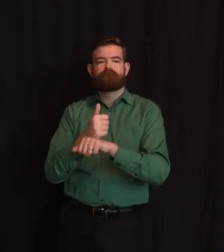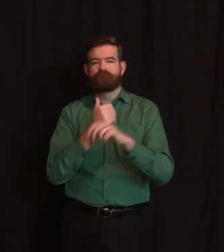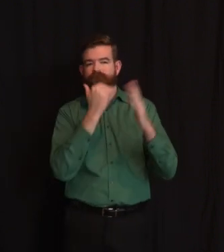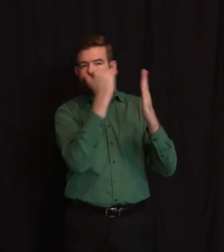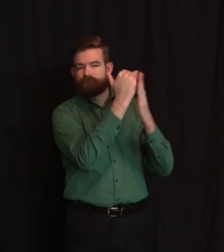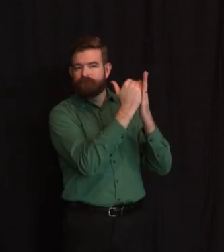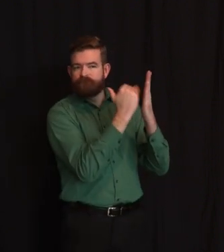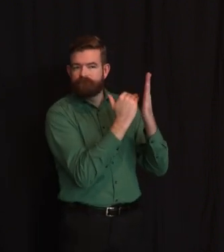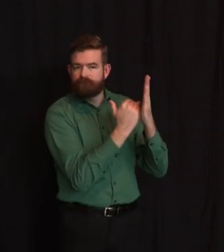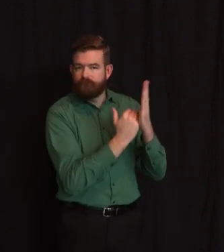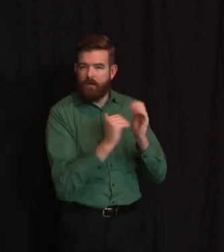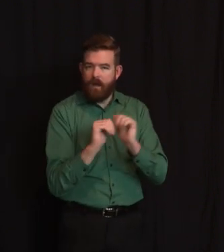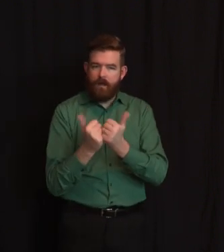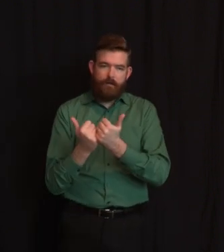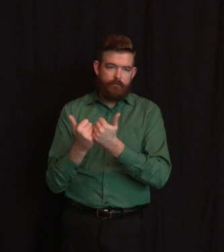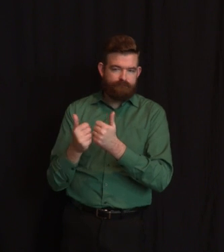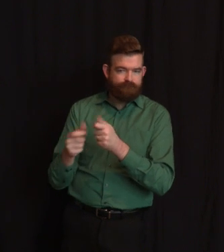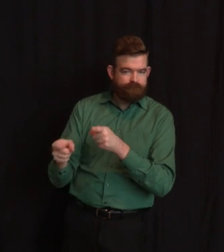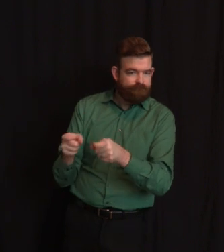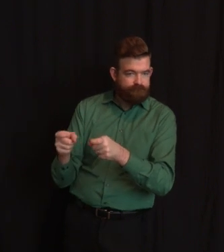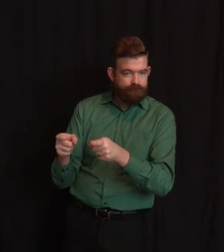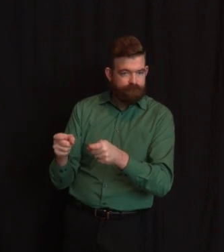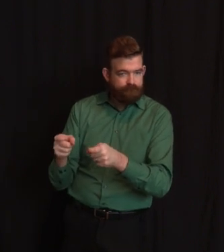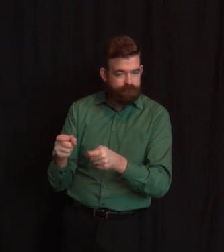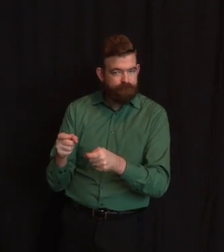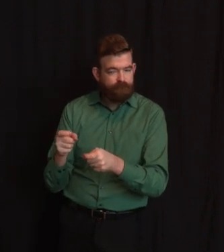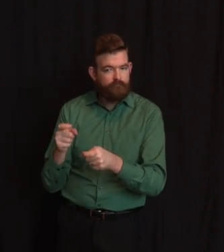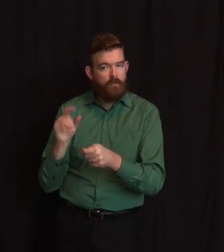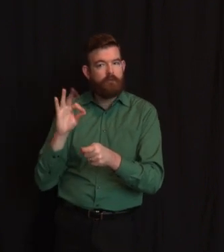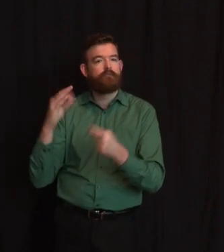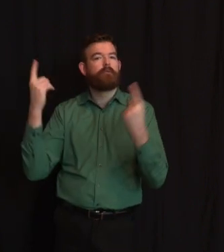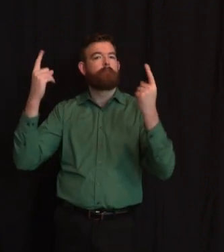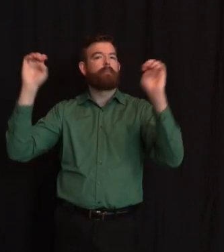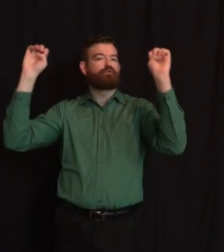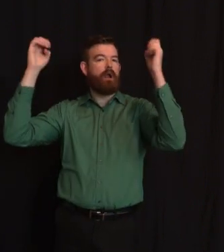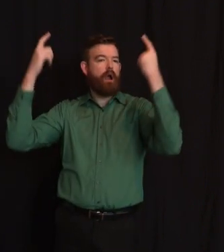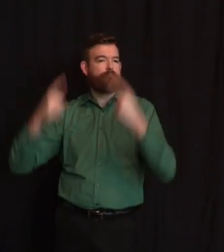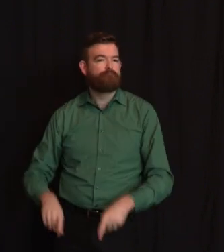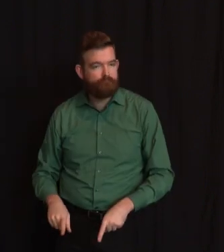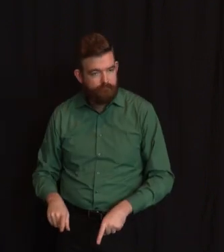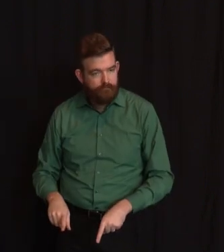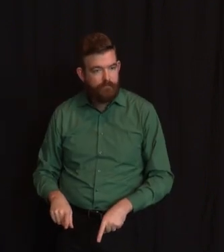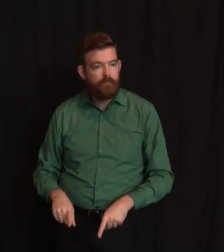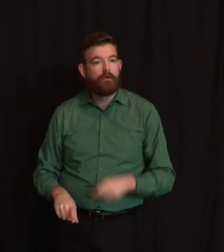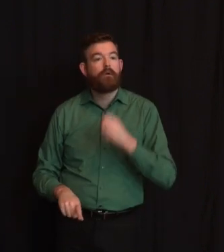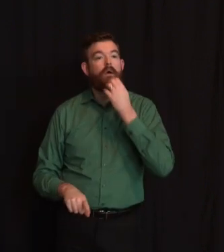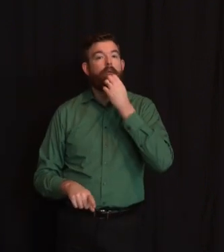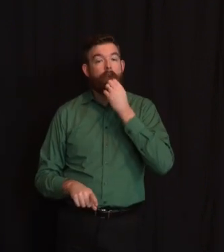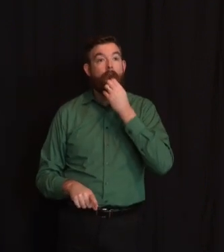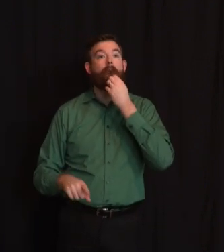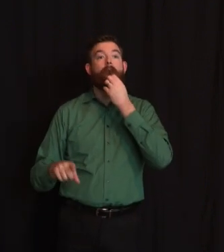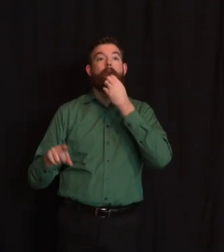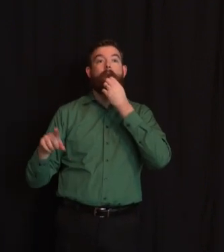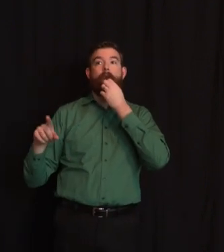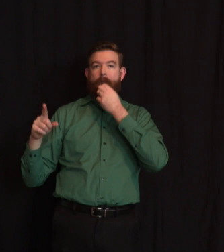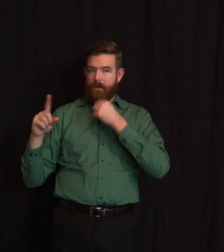in February. We, there's a conduct, there's a code of conduct here of behavior. So you've got a vulnerable